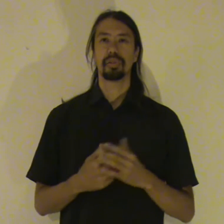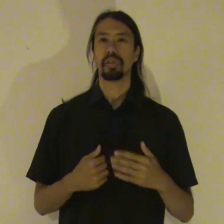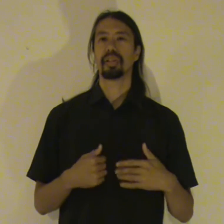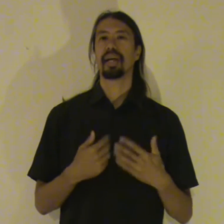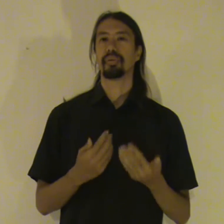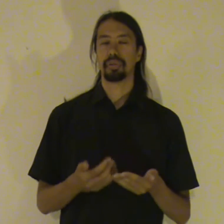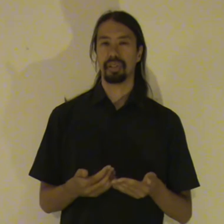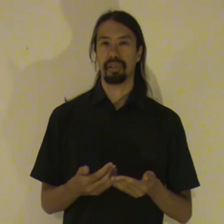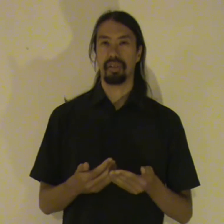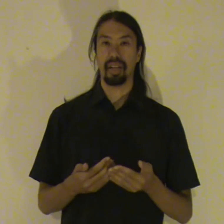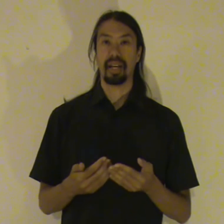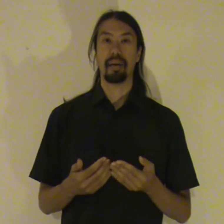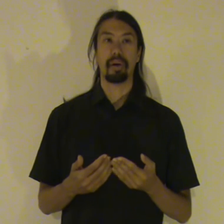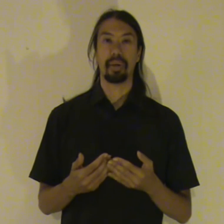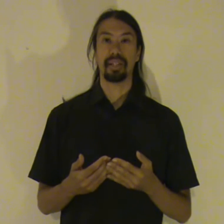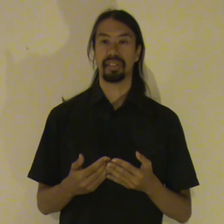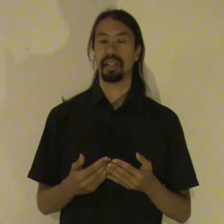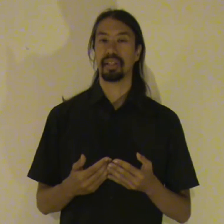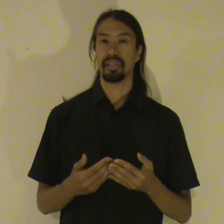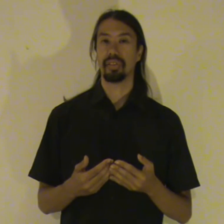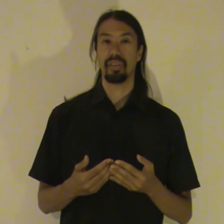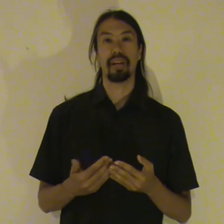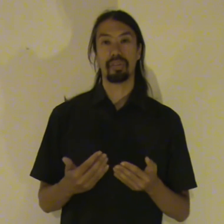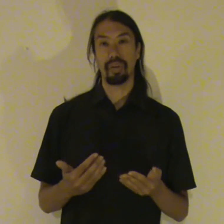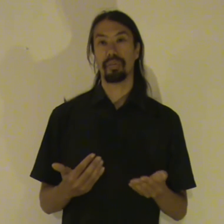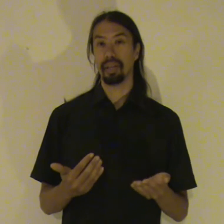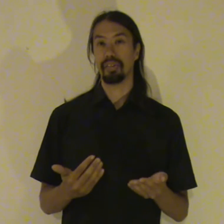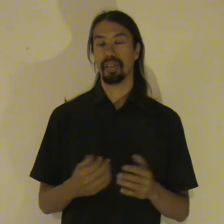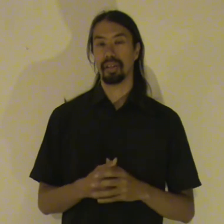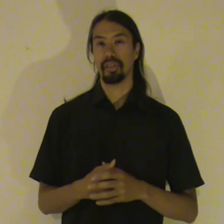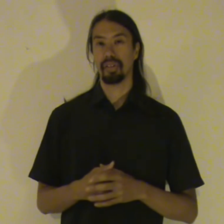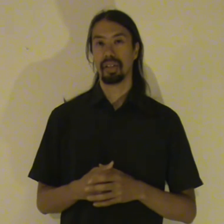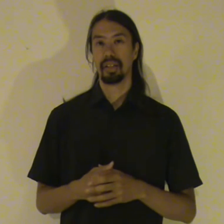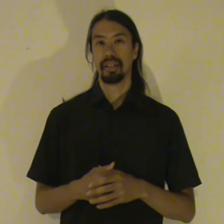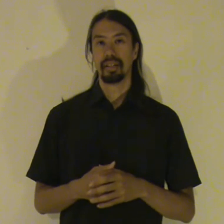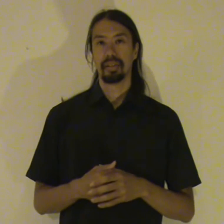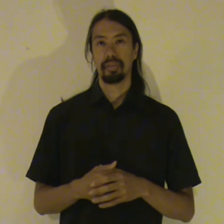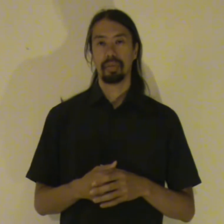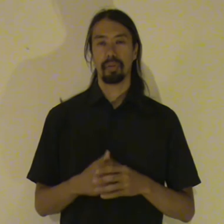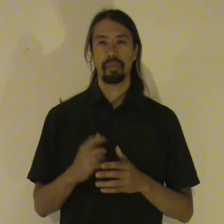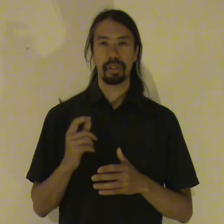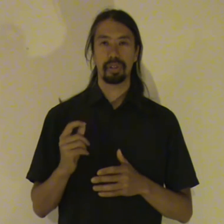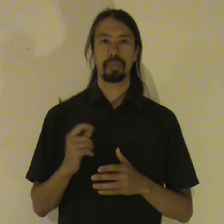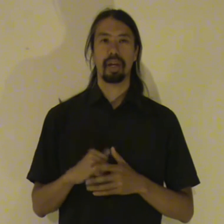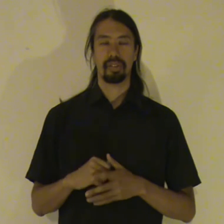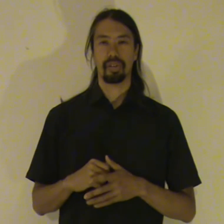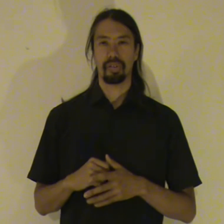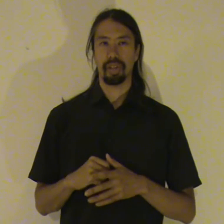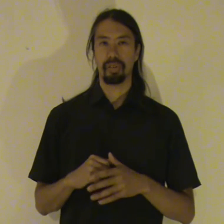should not doubt yourself. Like am I really seeing this? Yes. You are really seeing this. The thing you should be asking yourself. Is